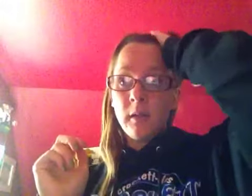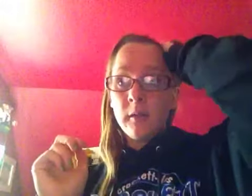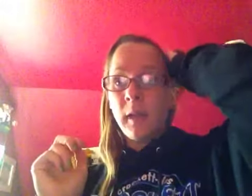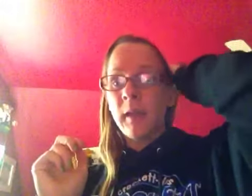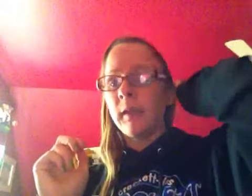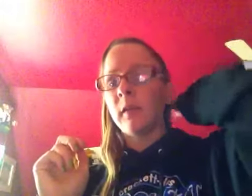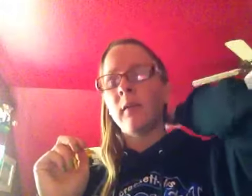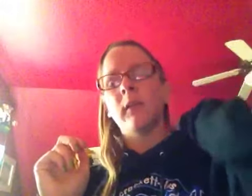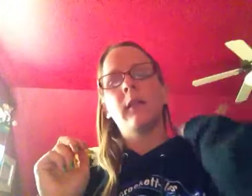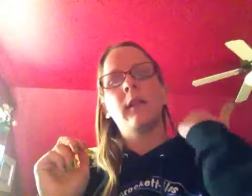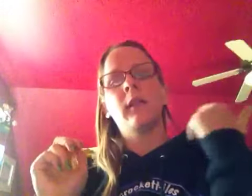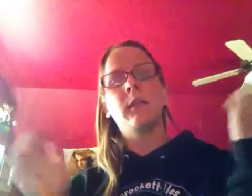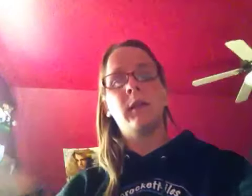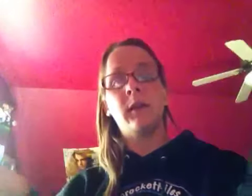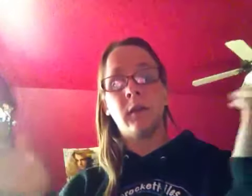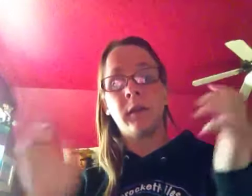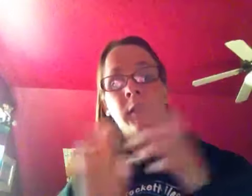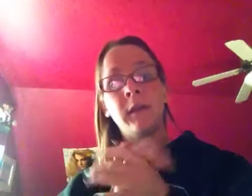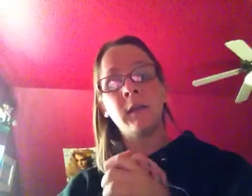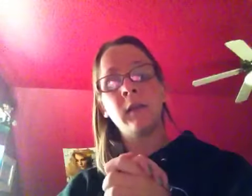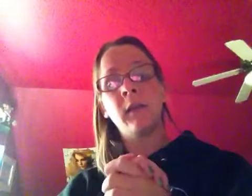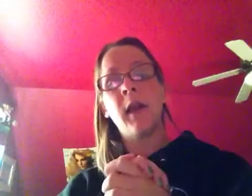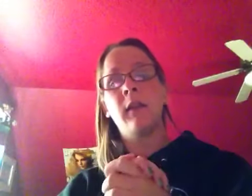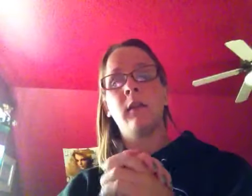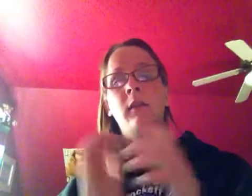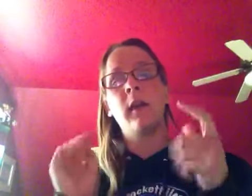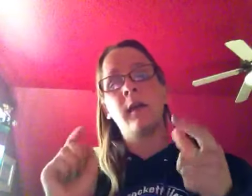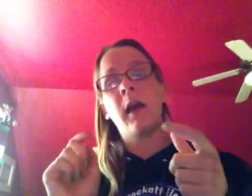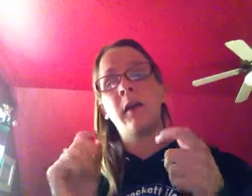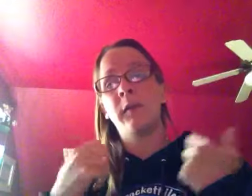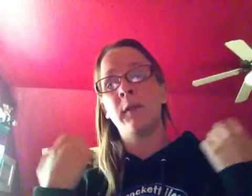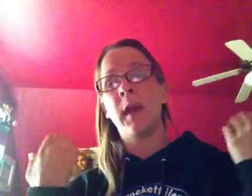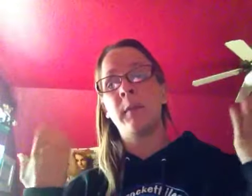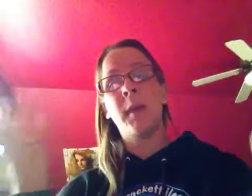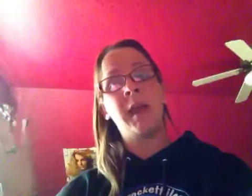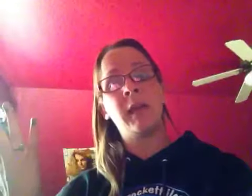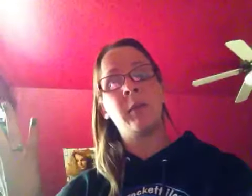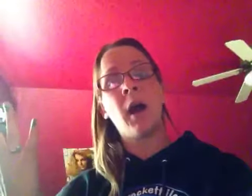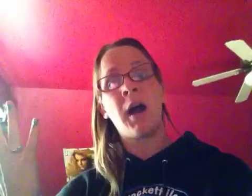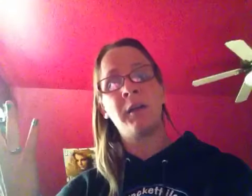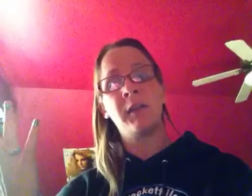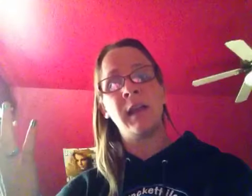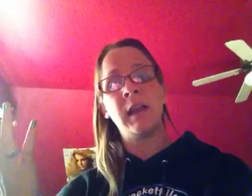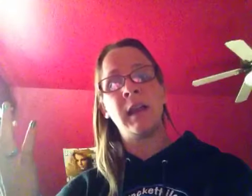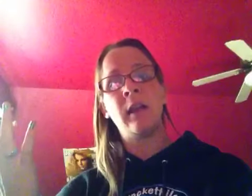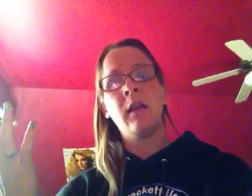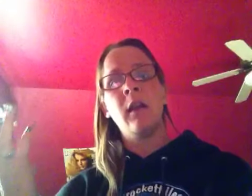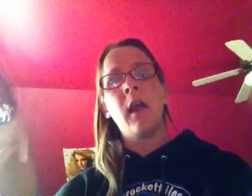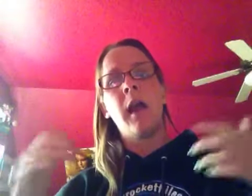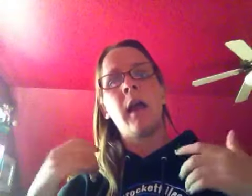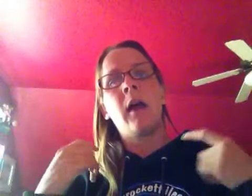yeah and it's a real it's just really cool so I suggest you guys check it out if you like painting pottery and